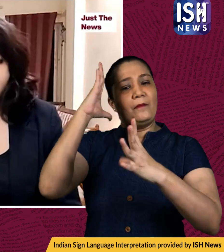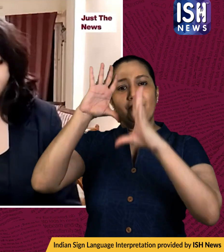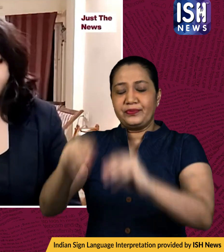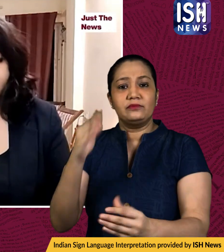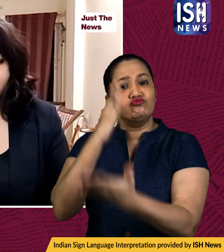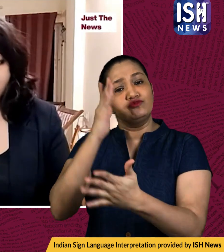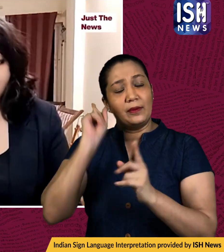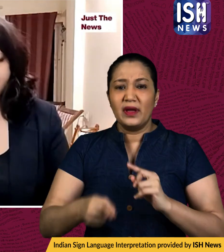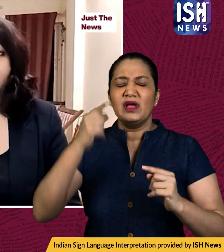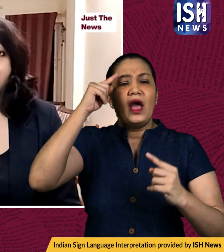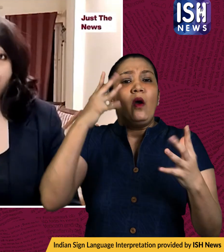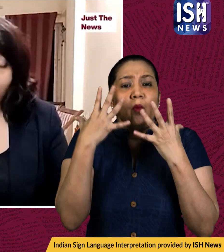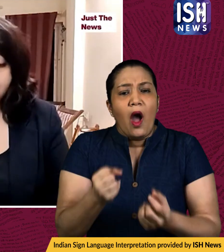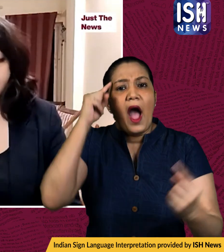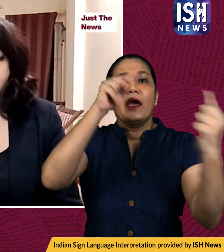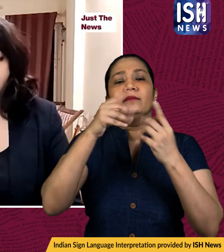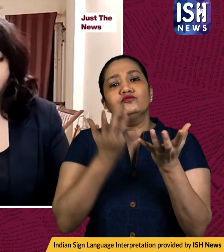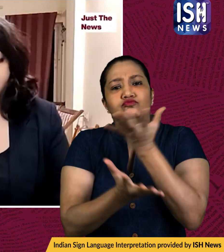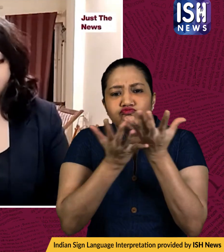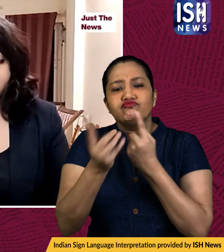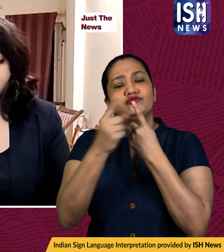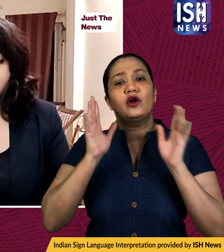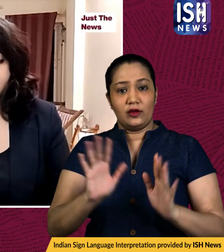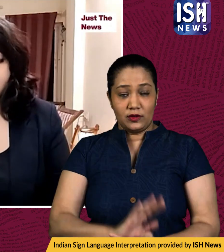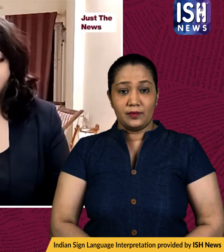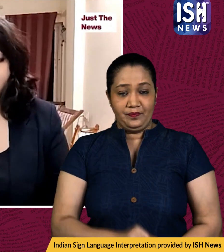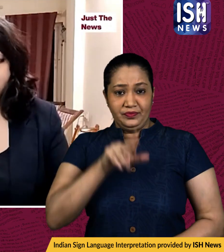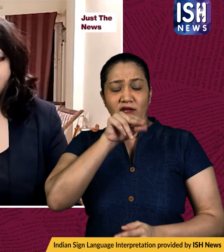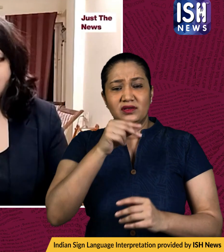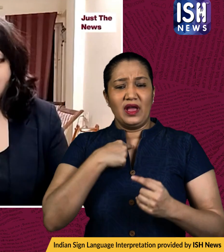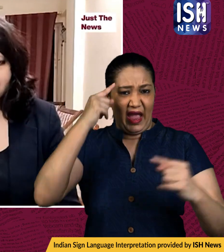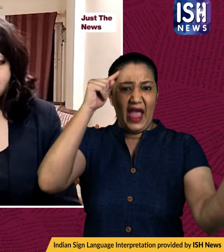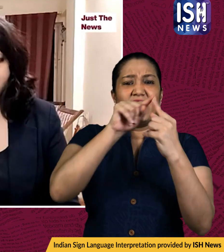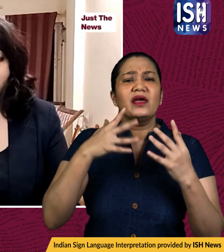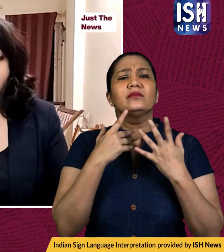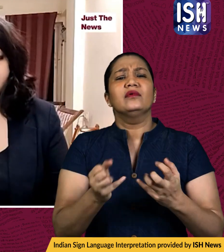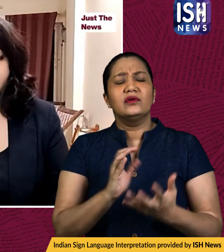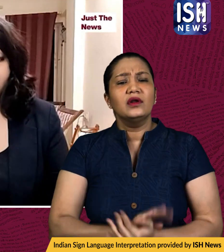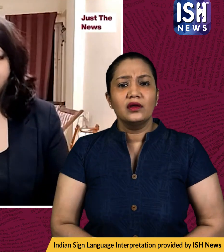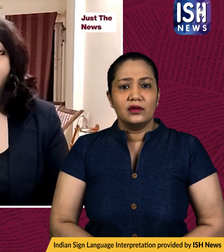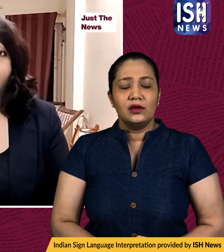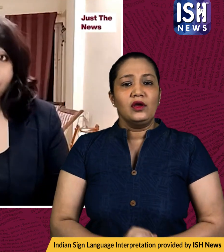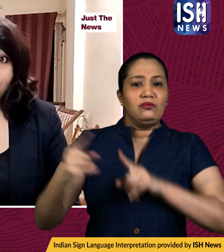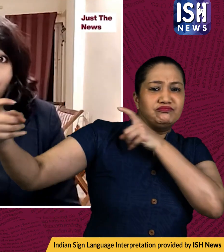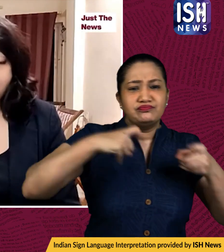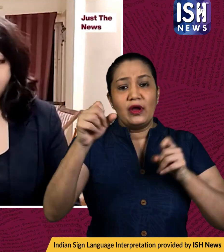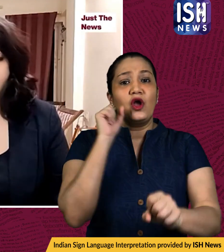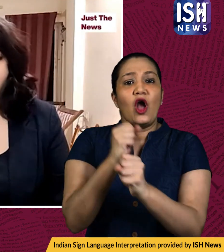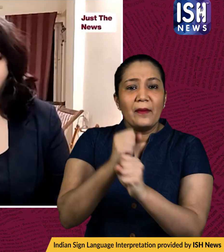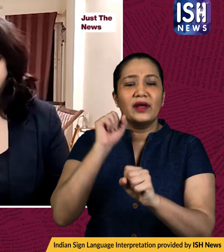prefer to do that through talks she went on to say that moscow's aims do not include overthrowing uh the